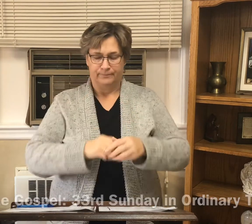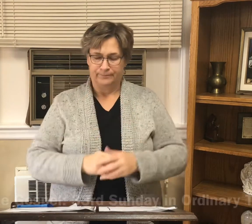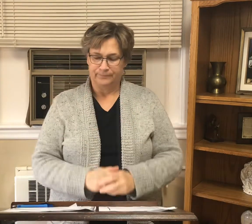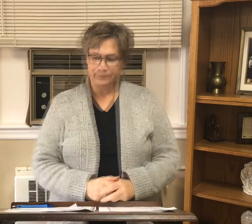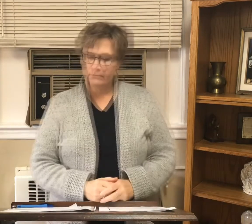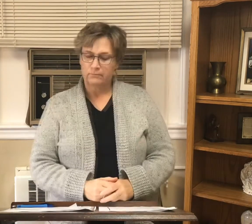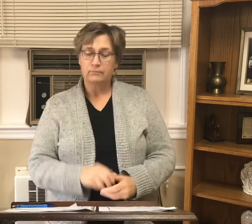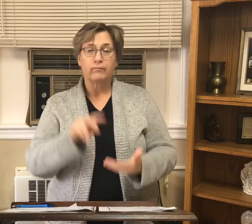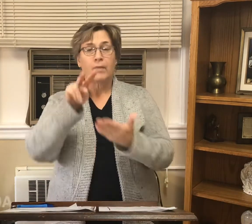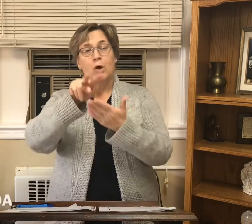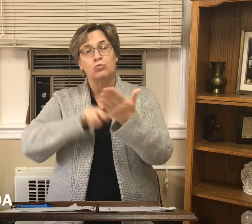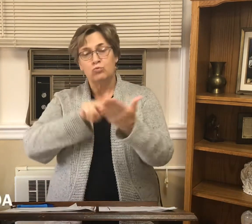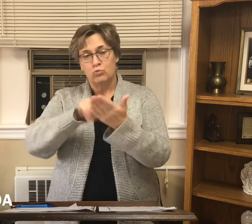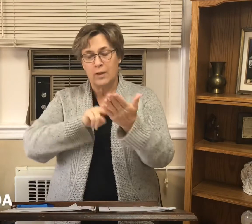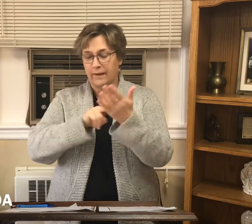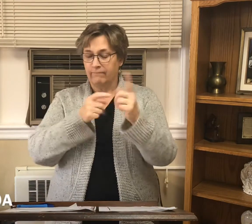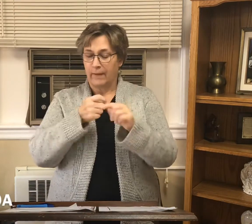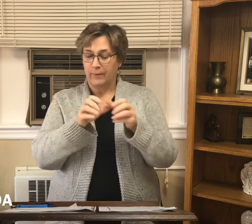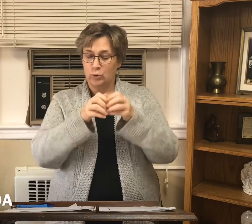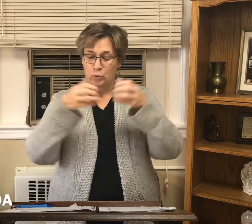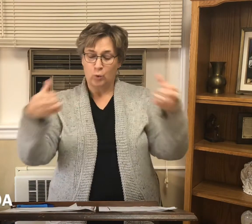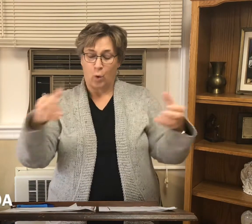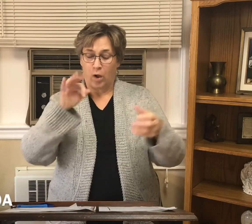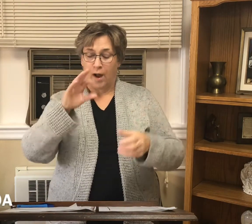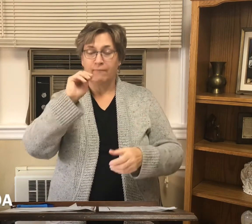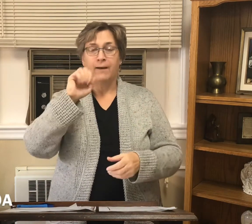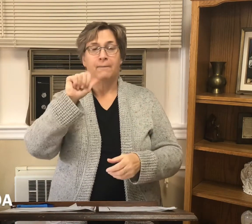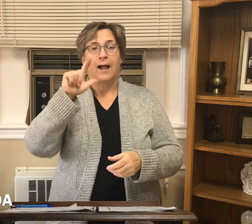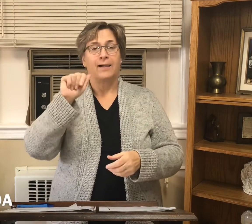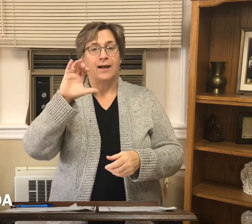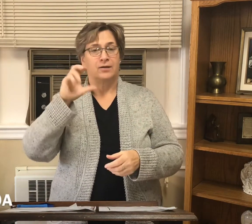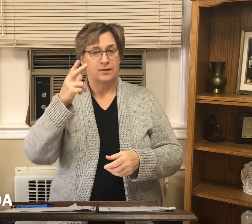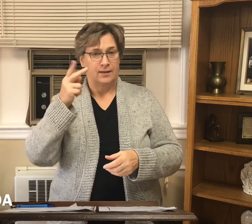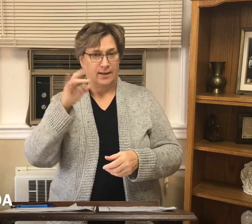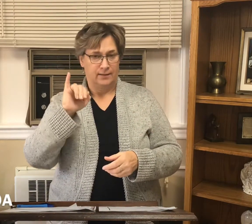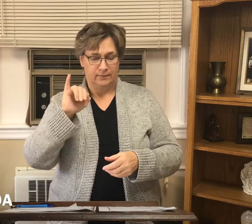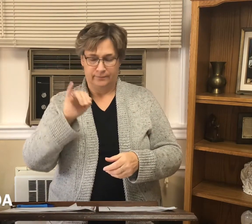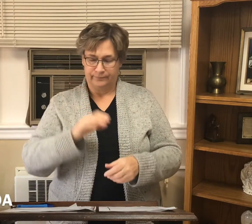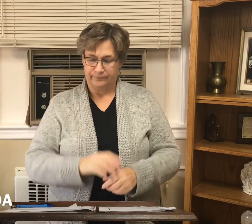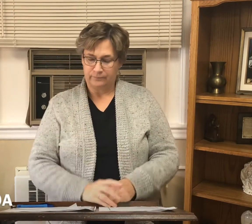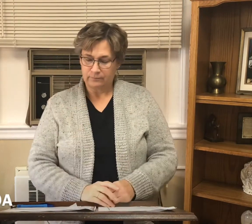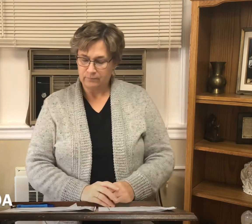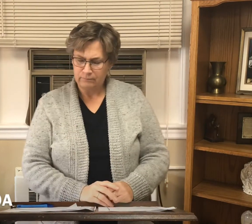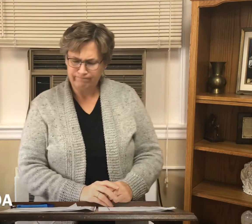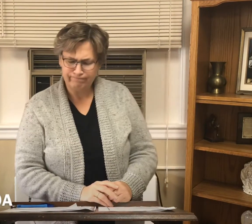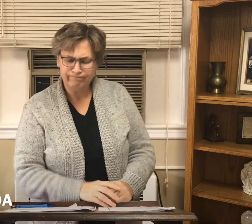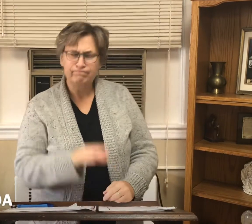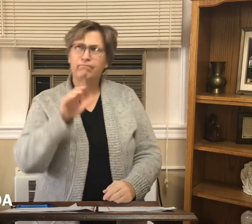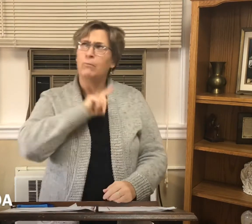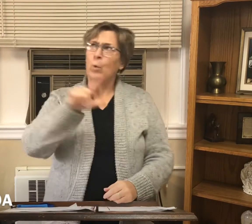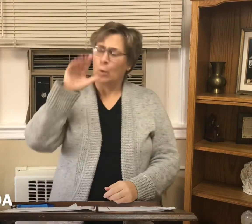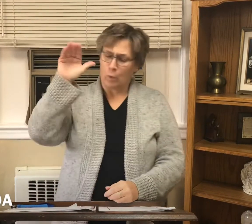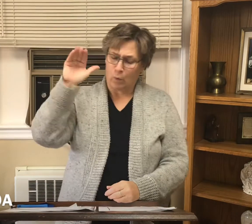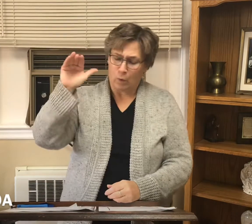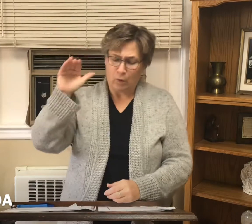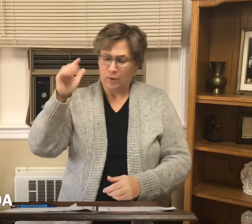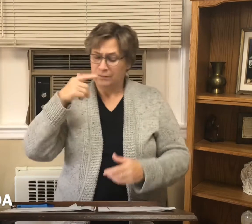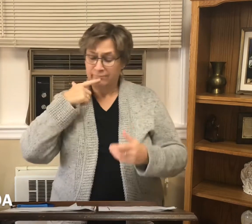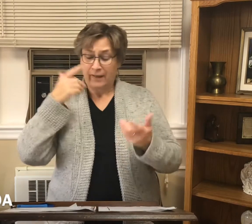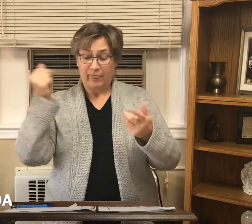a reading from the book of Malachi low the